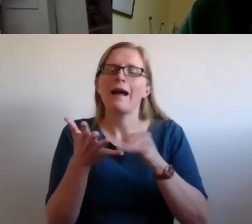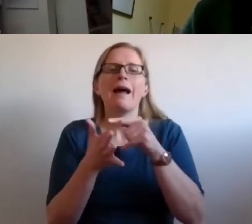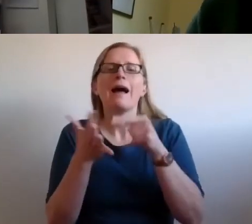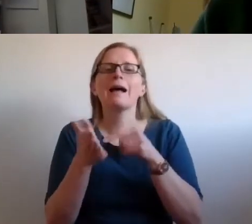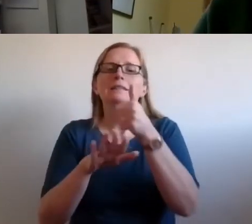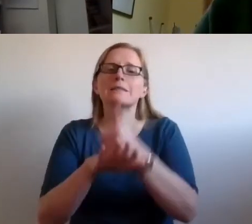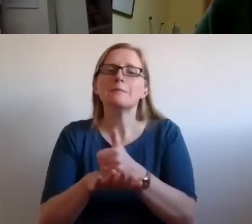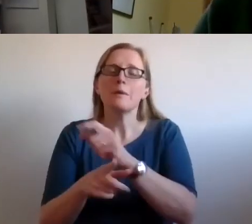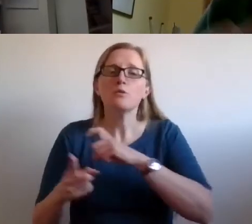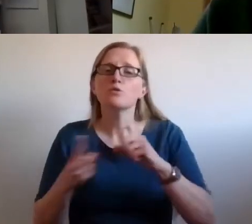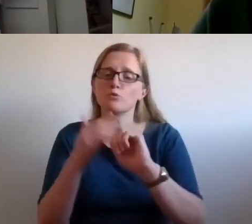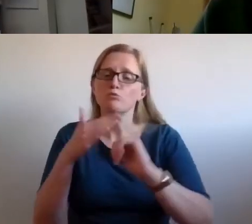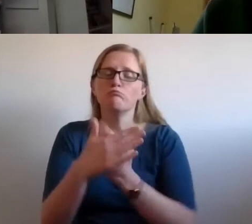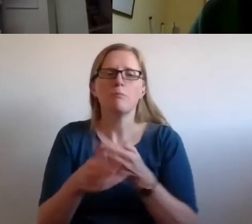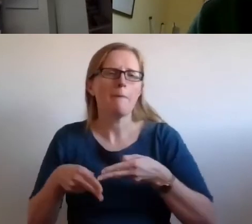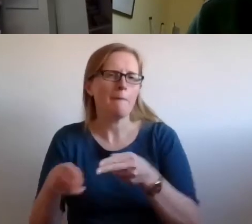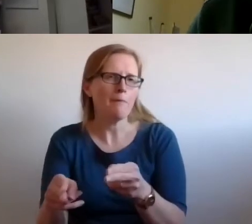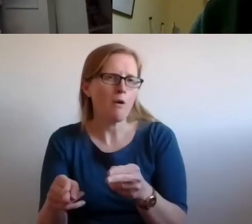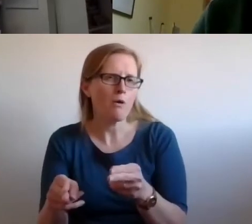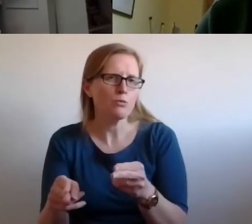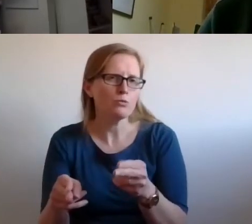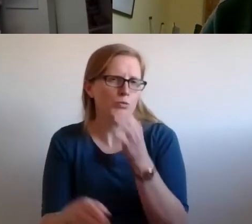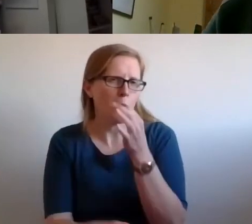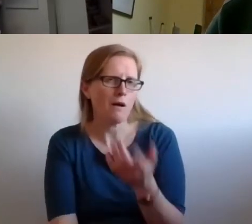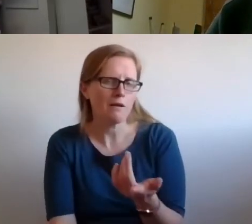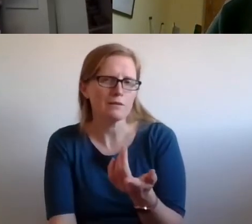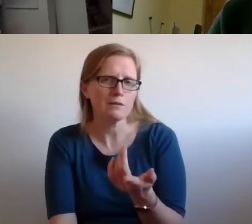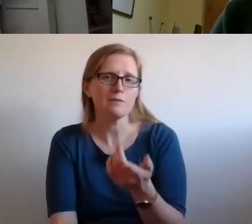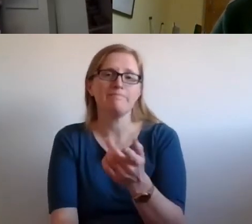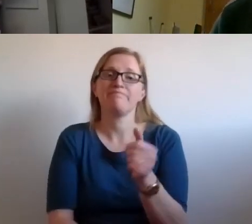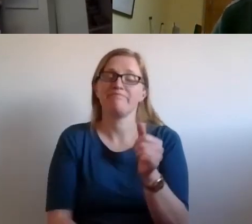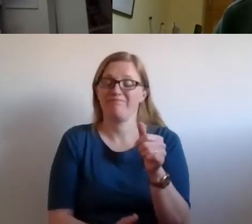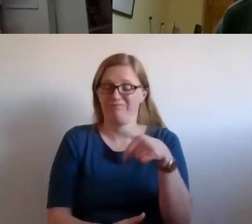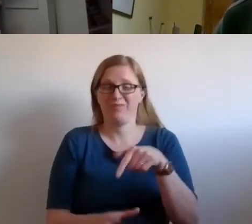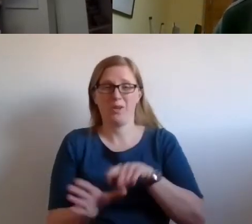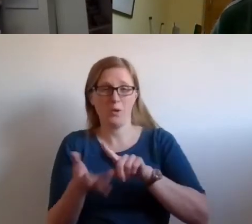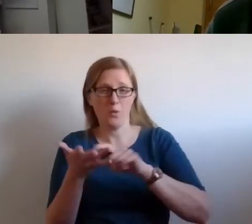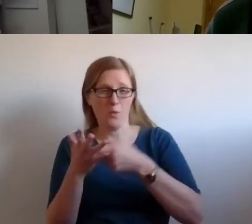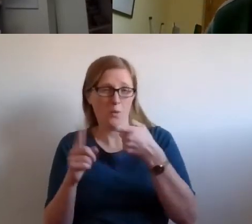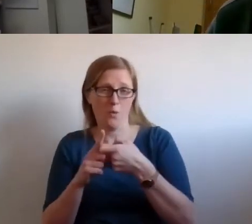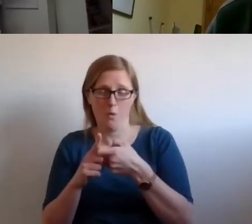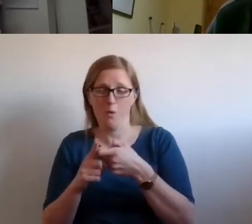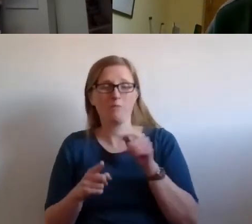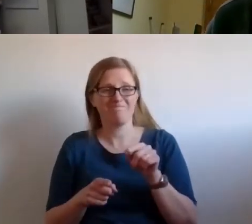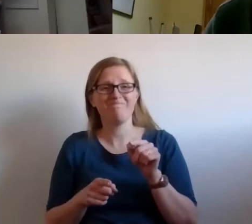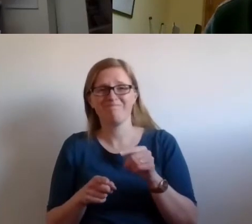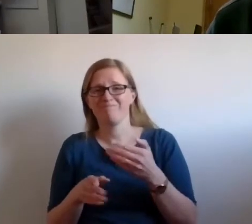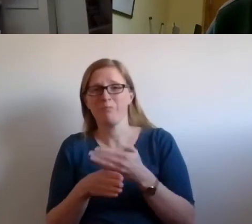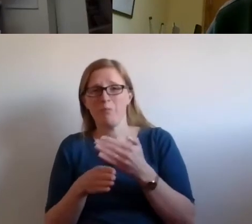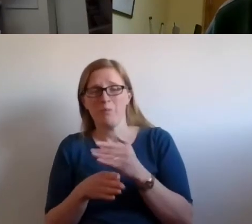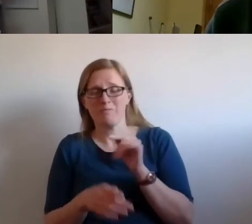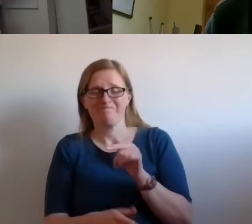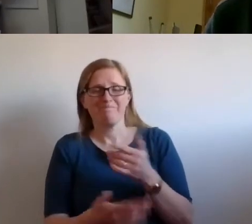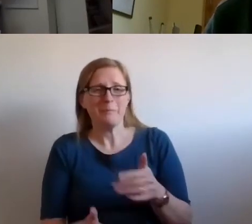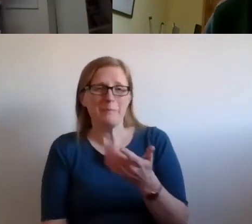And I mean, again, it's something we we've worked with a lot in York and in a sense tried to to grapple with and it's a challenge you often